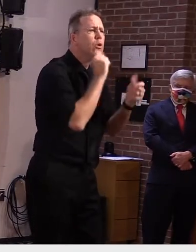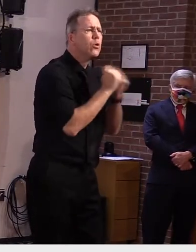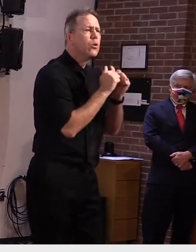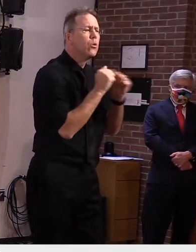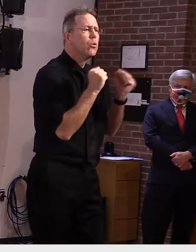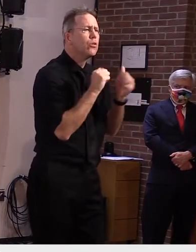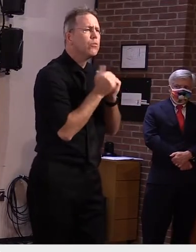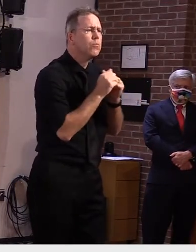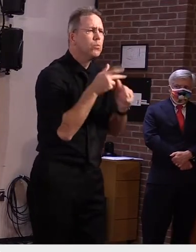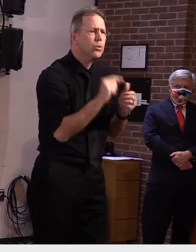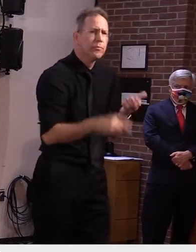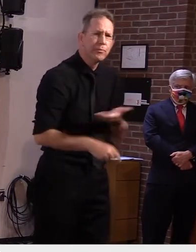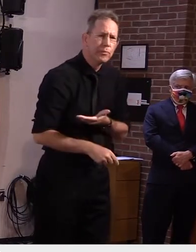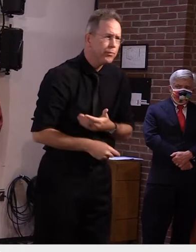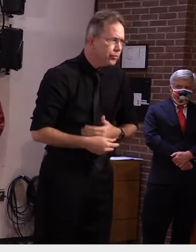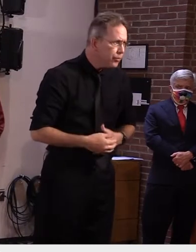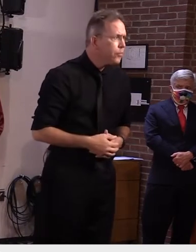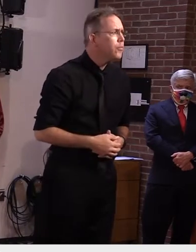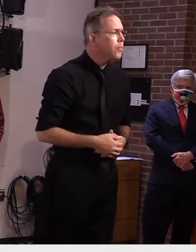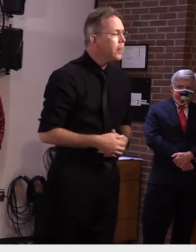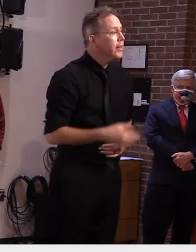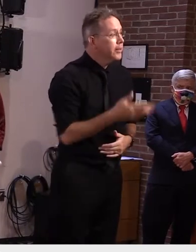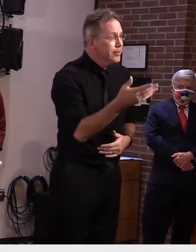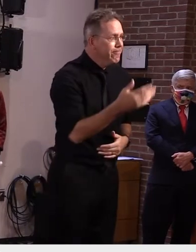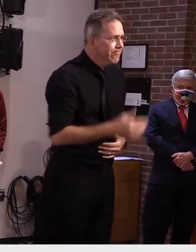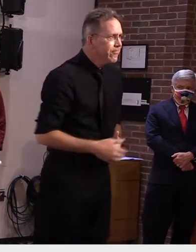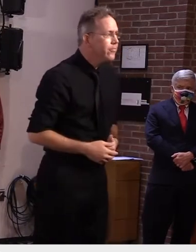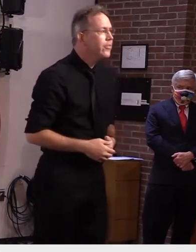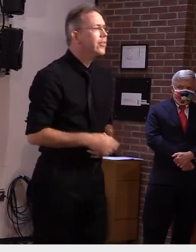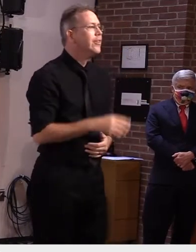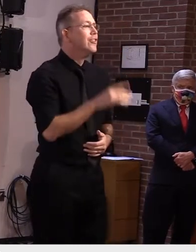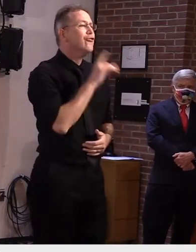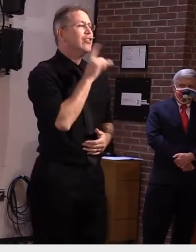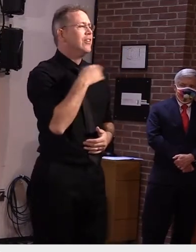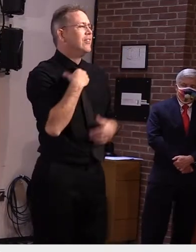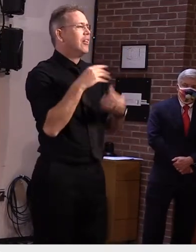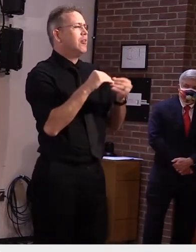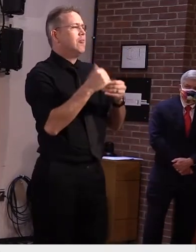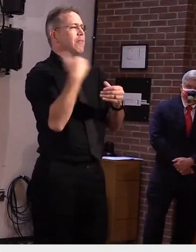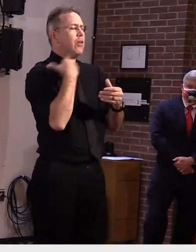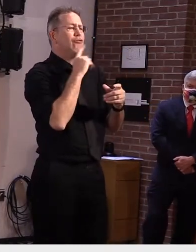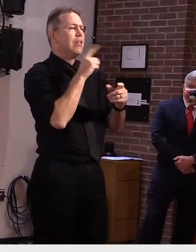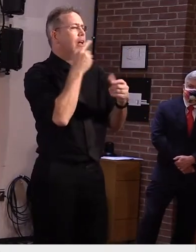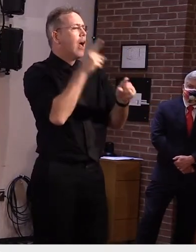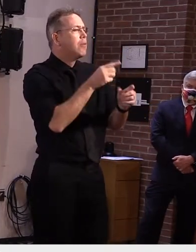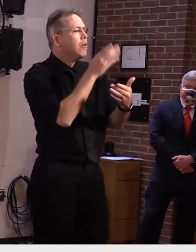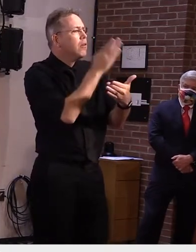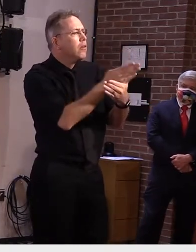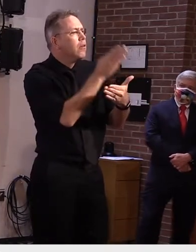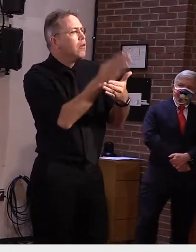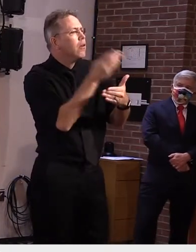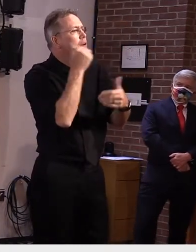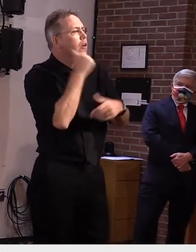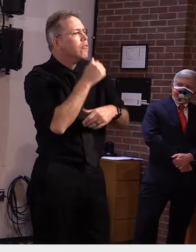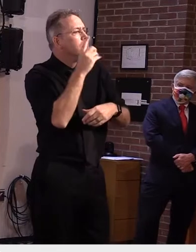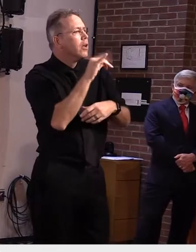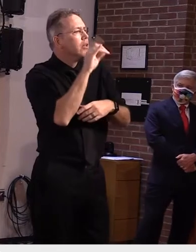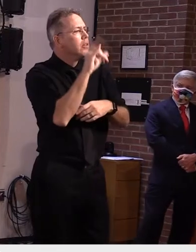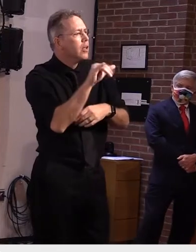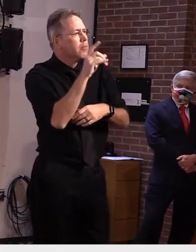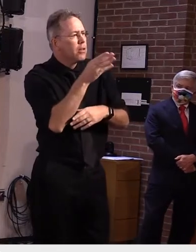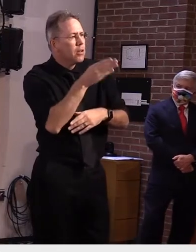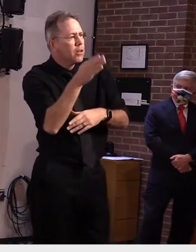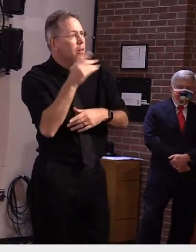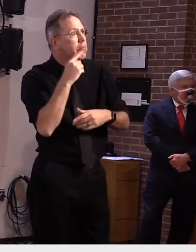this is just me anecdotally seeing the situation from 30,000 feet but I believe it's more of the social